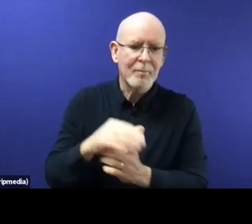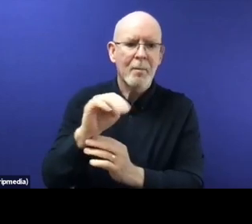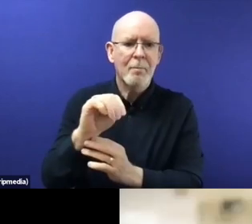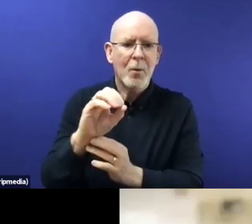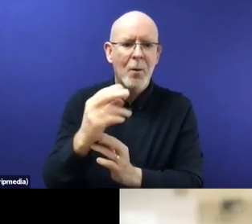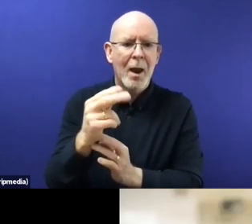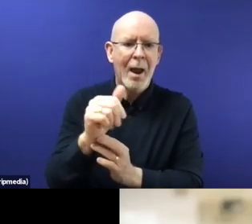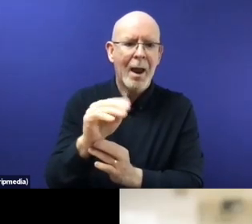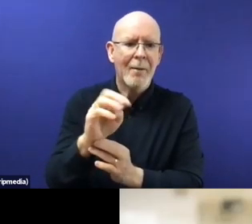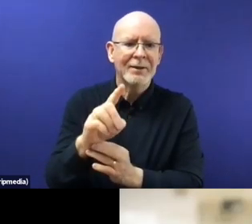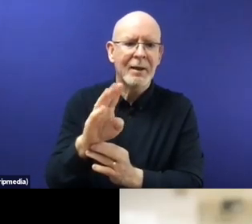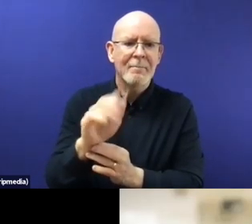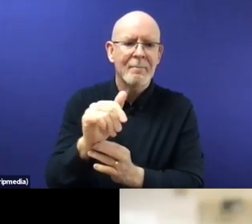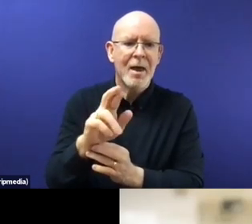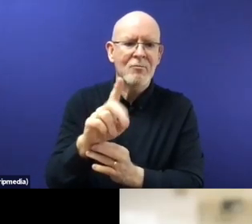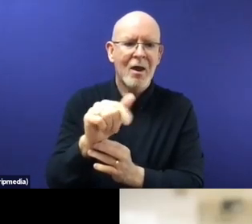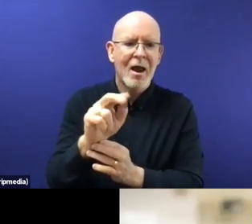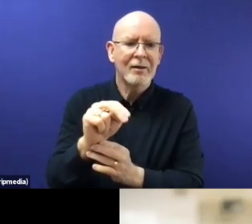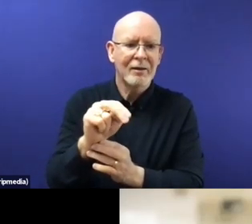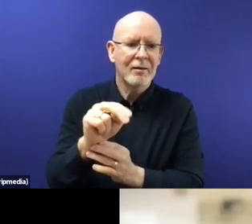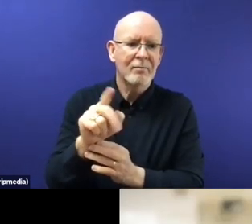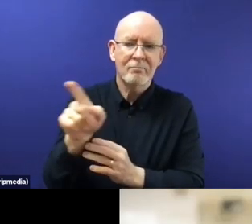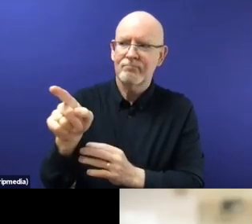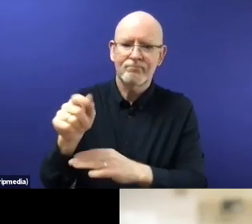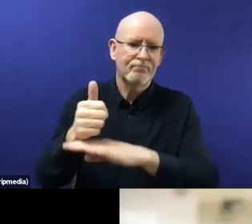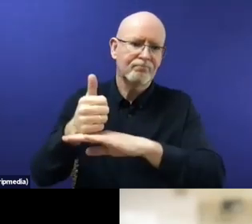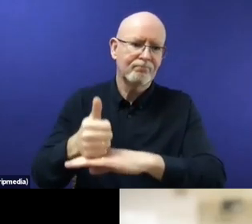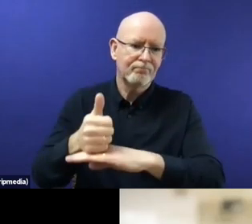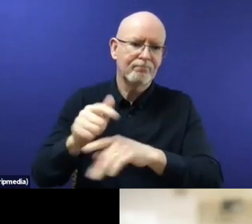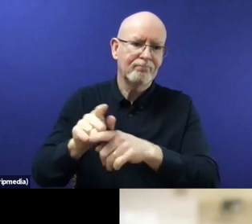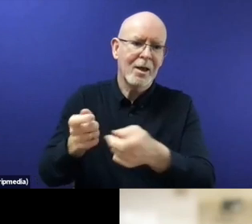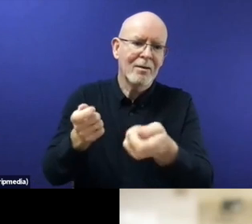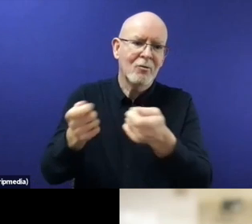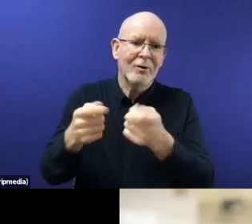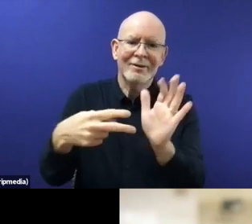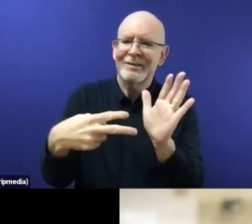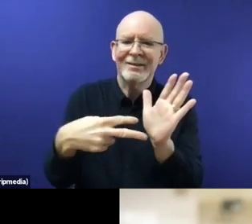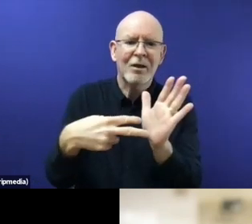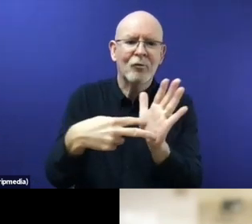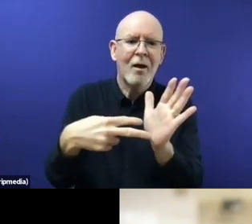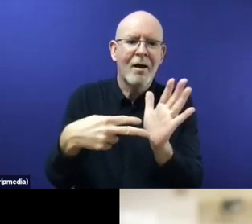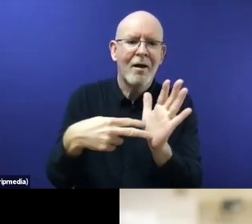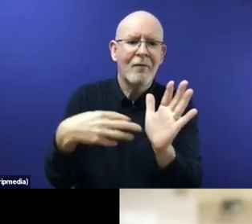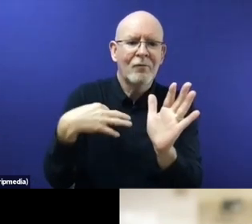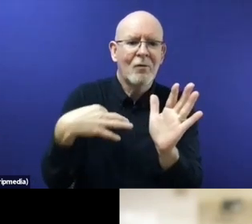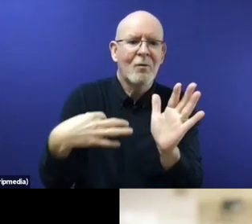Mohamed, the global combat includes positive language on refugee participation in the process of policy design,